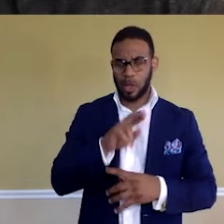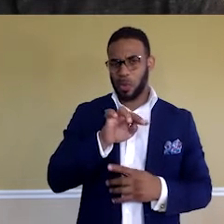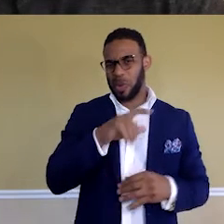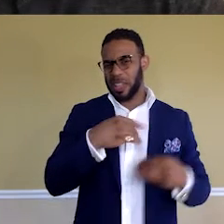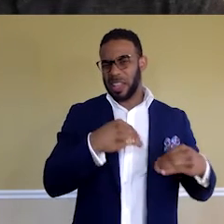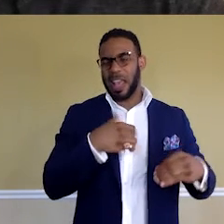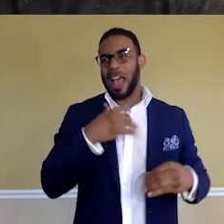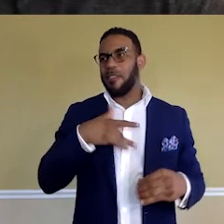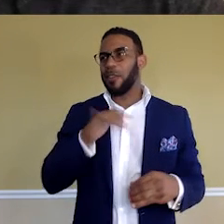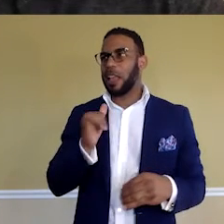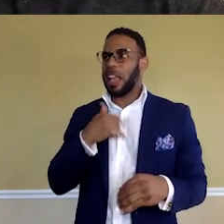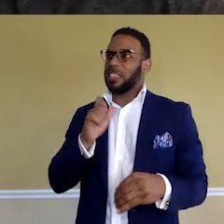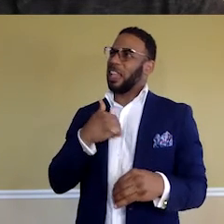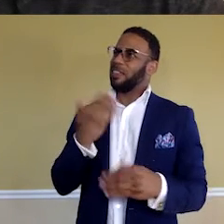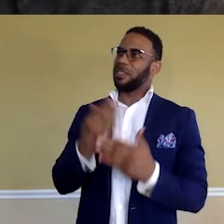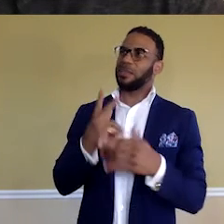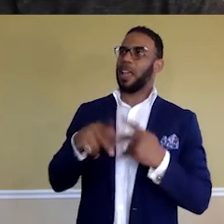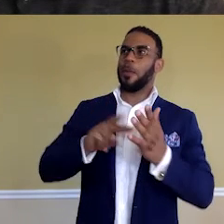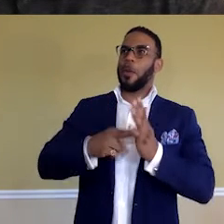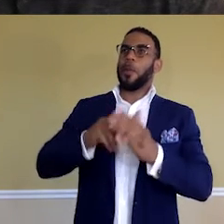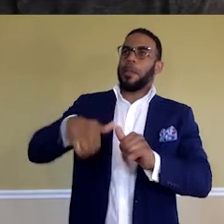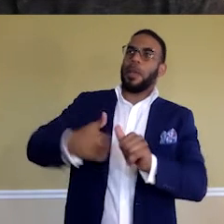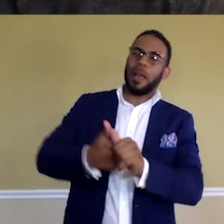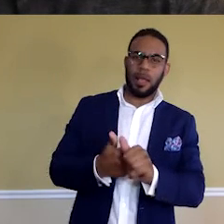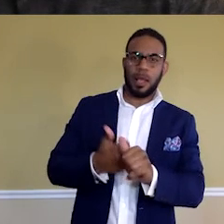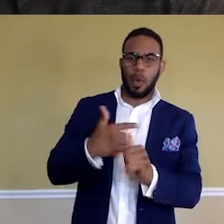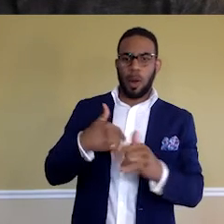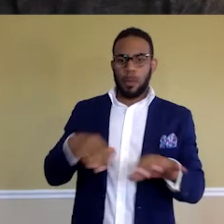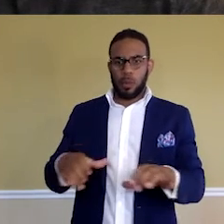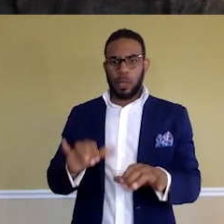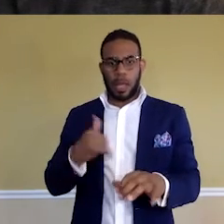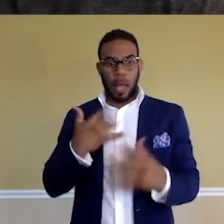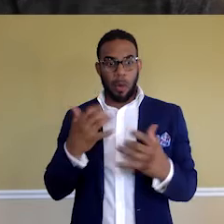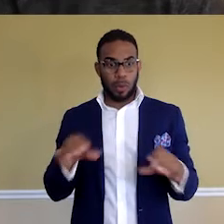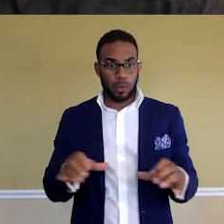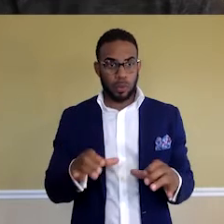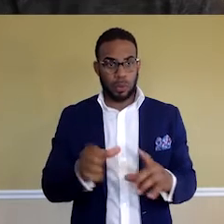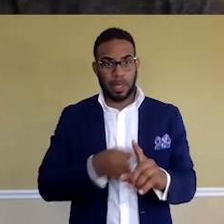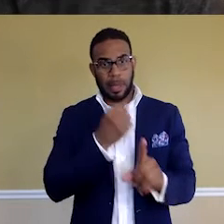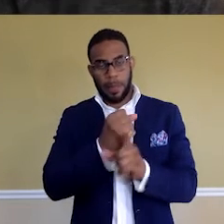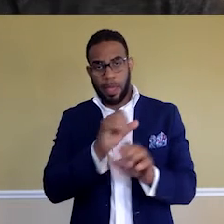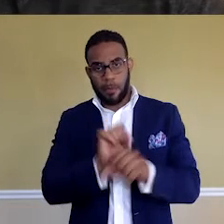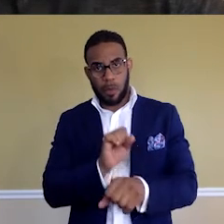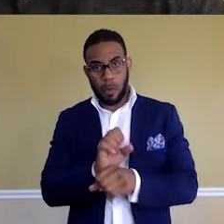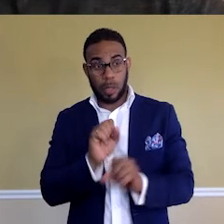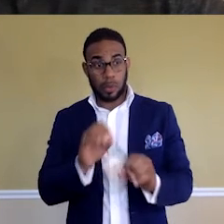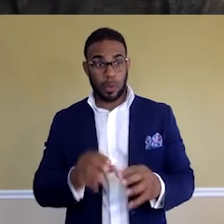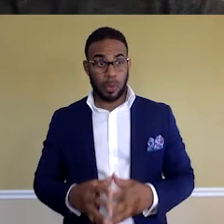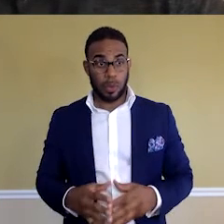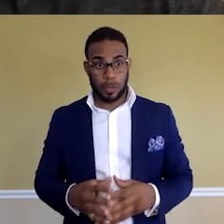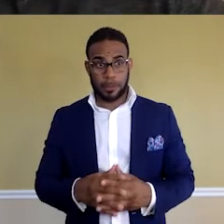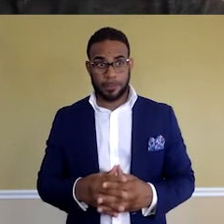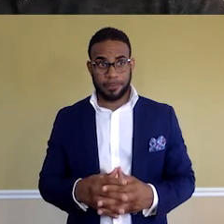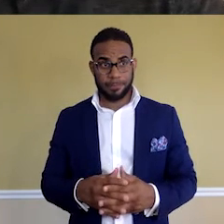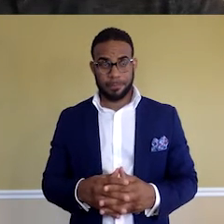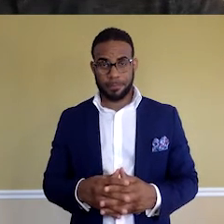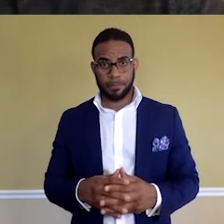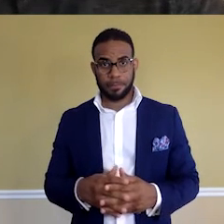like I should have some kind of purpose behind what I'm doing. Like I want to do impactful work. So, holding clothes and